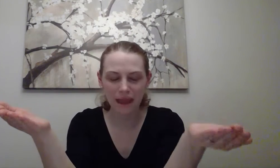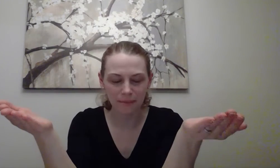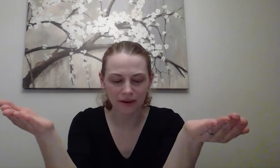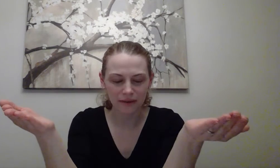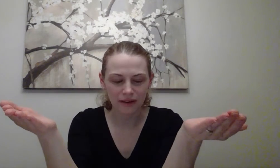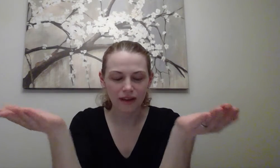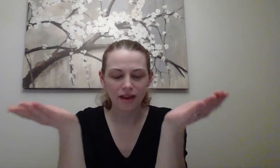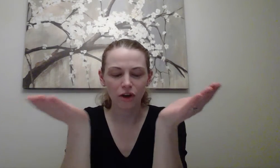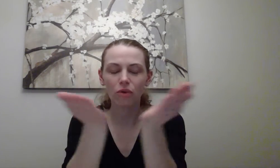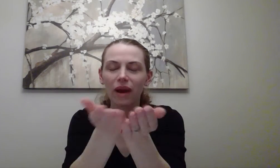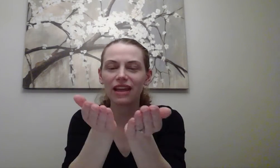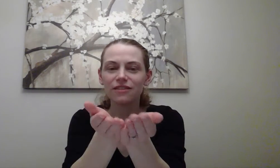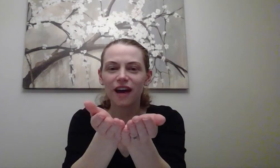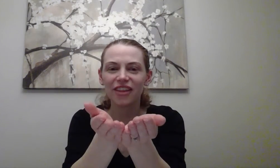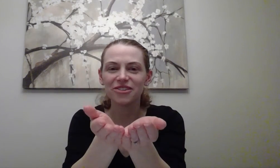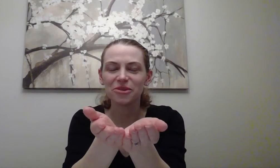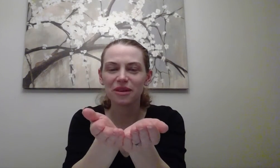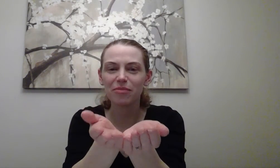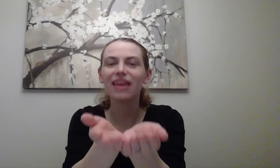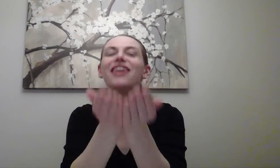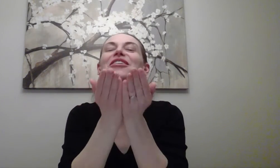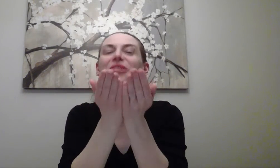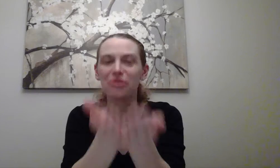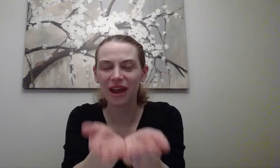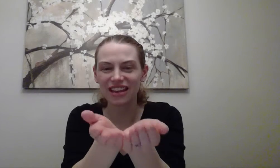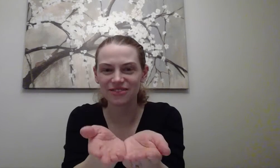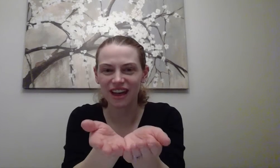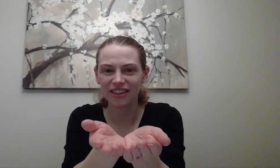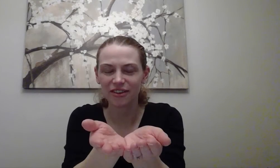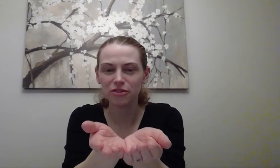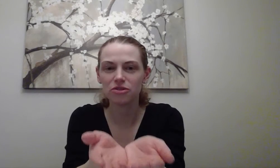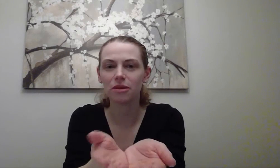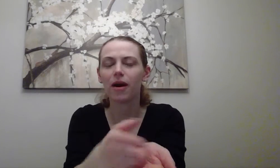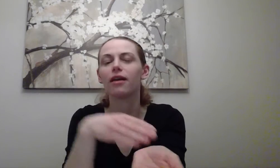Newspaper. Grandfather. Do it with me. Grandfather. You do it apart.